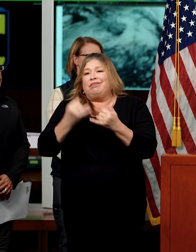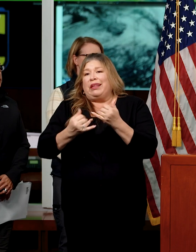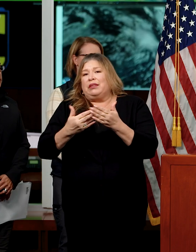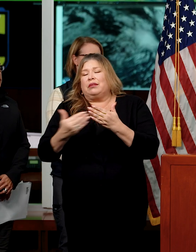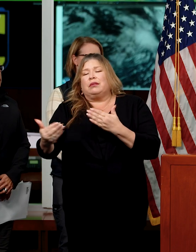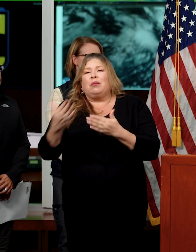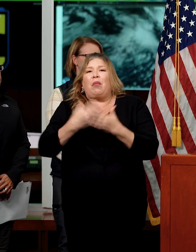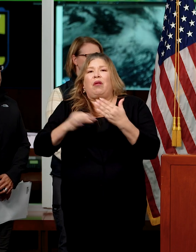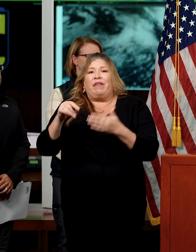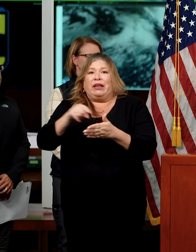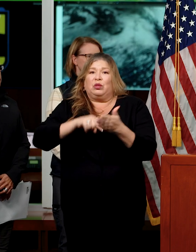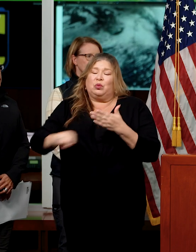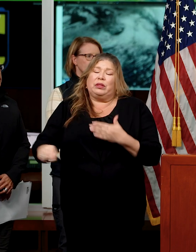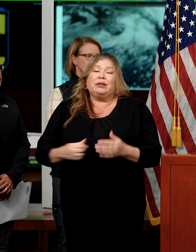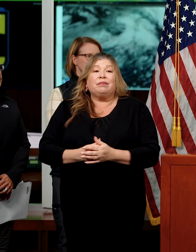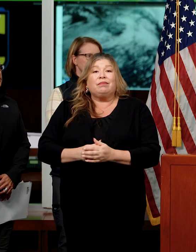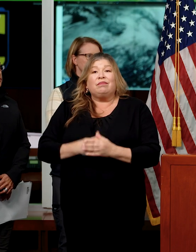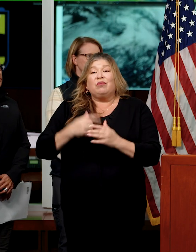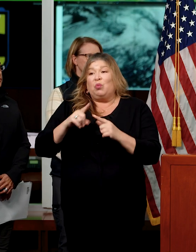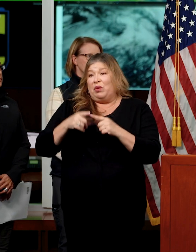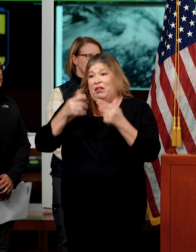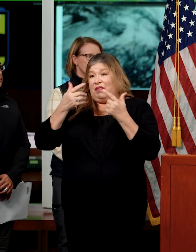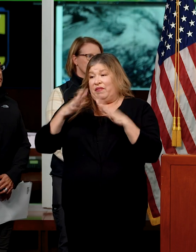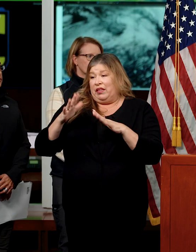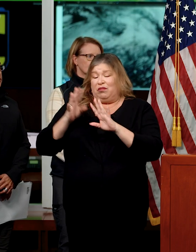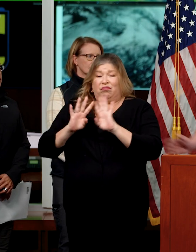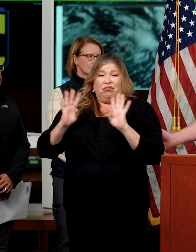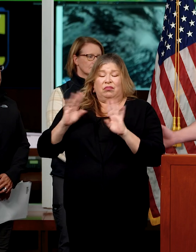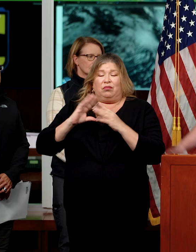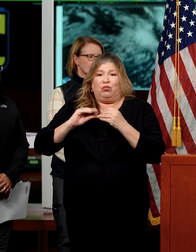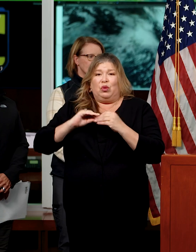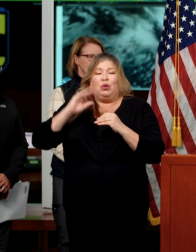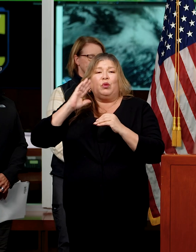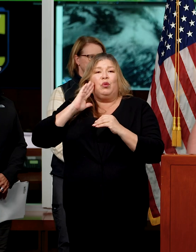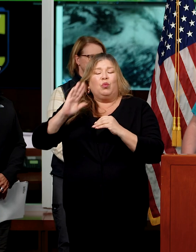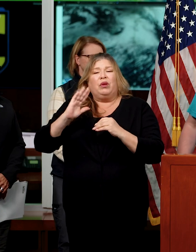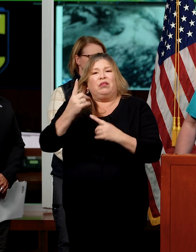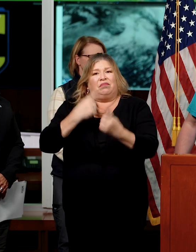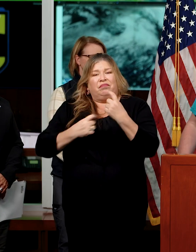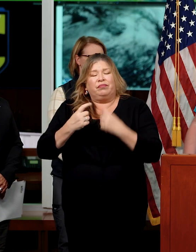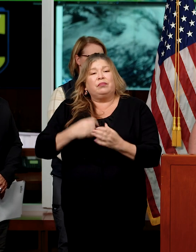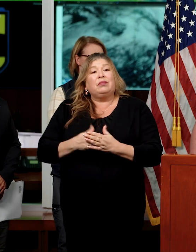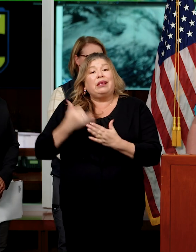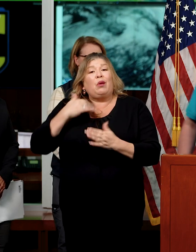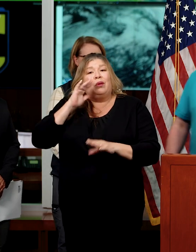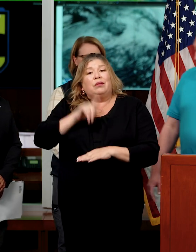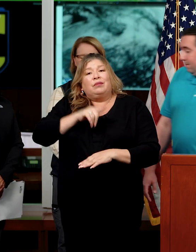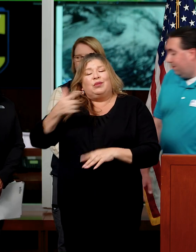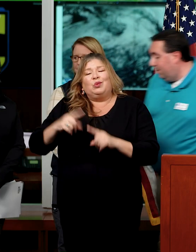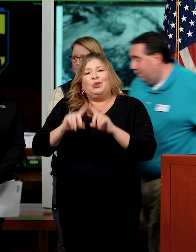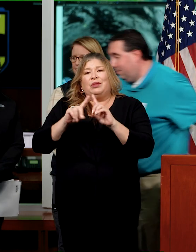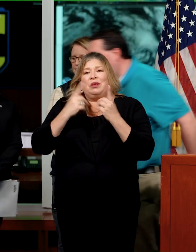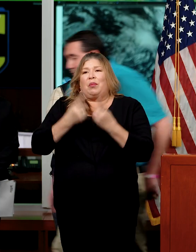portions of next week. Happy to take questions at the end. Otherwise, thank you. And I'm turning it over to the Department of Water Resources.